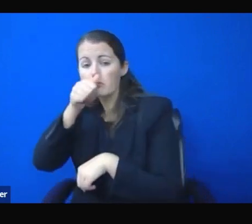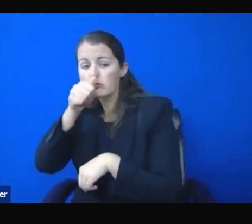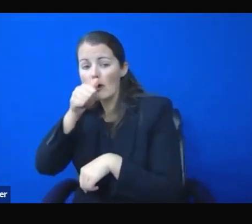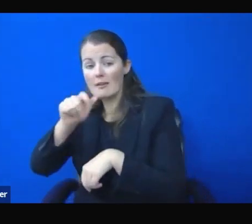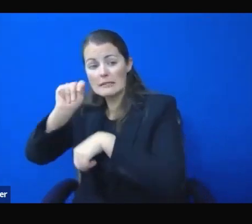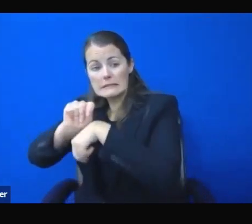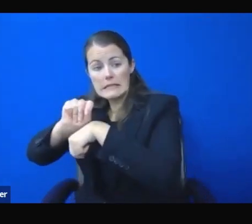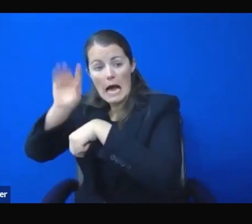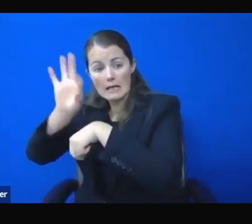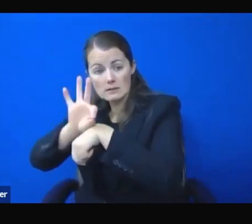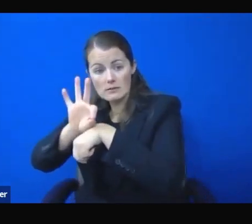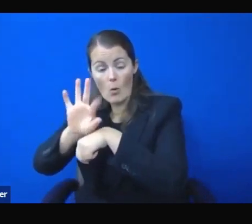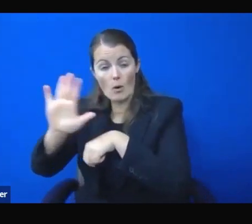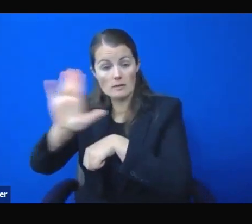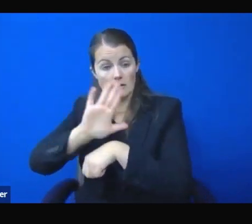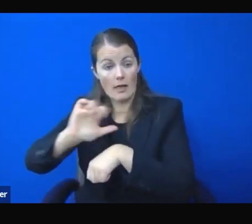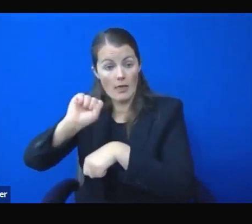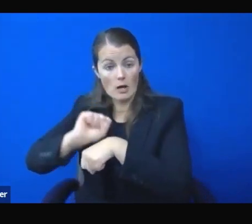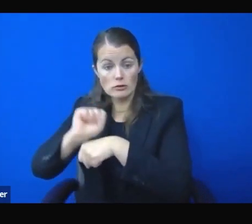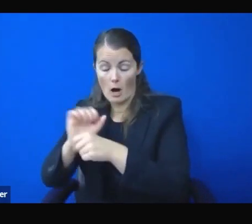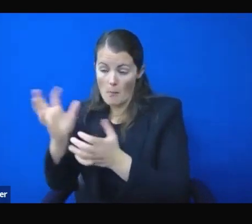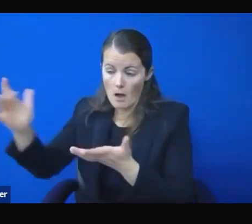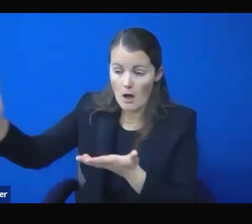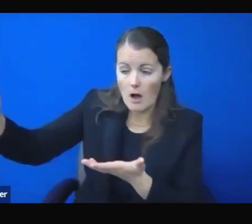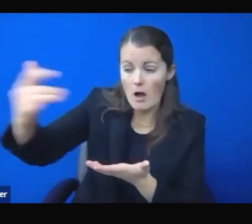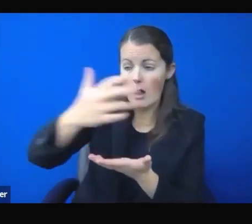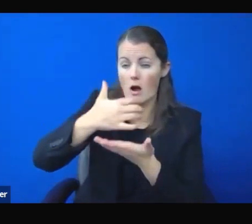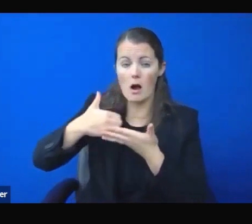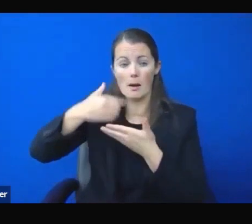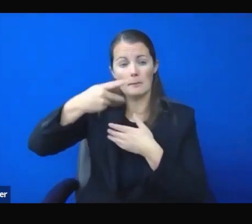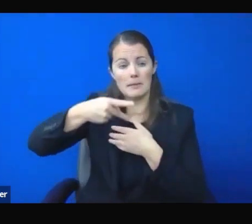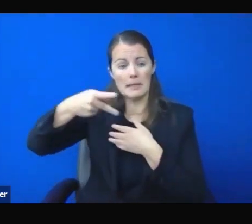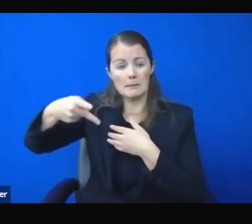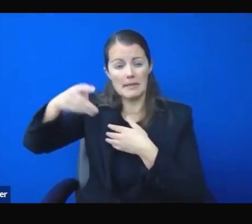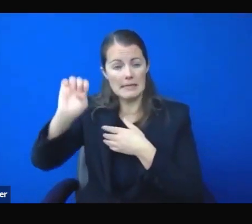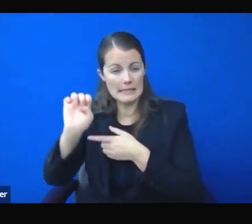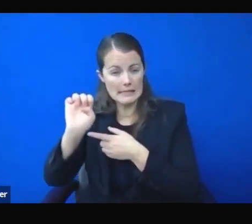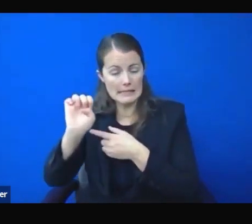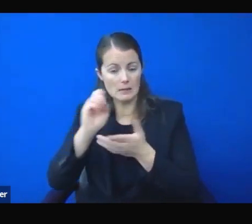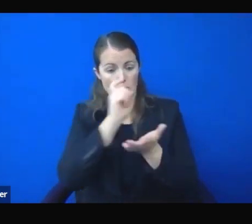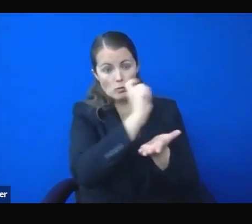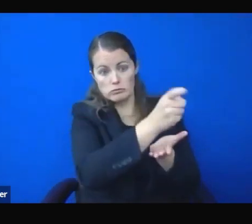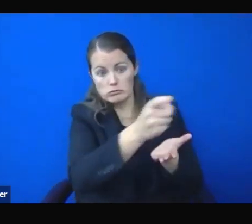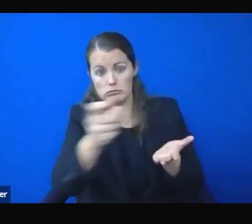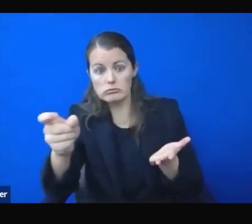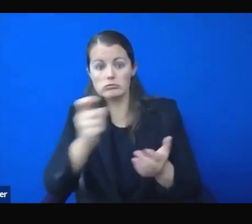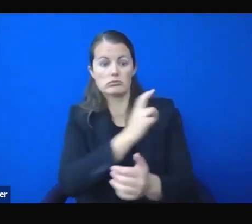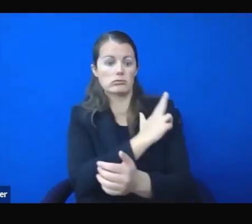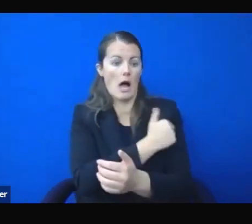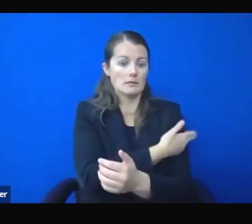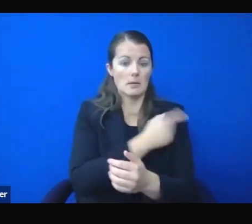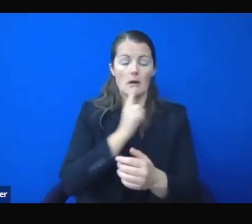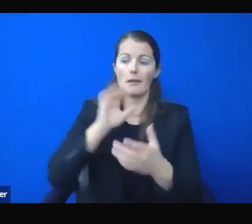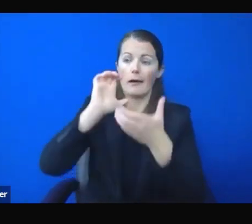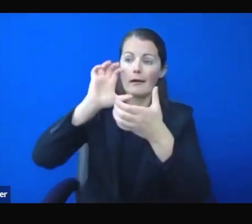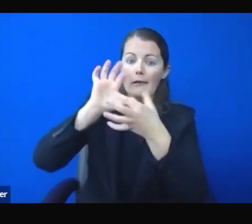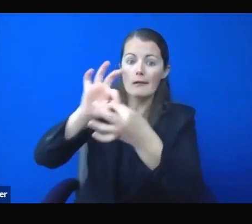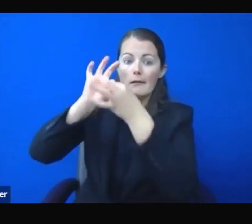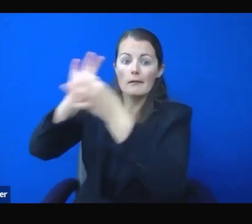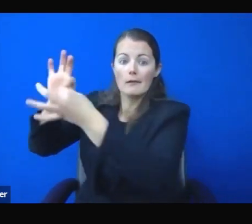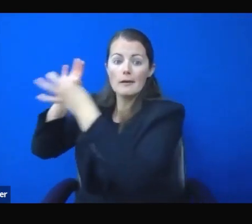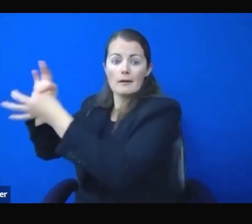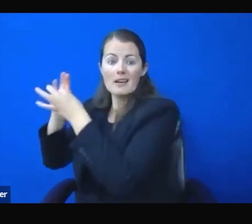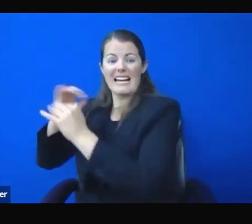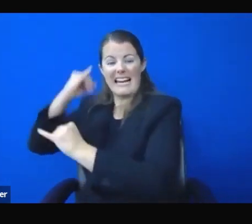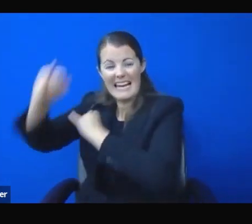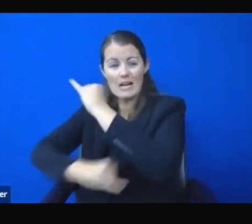gloves, gowns, and tests. Using their international relationships and supply chain. Because we weren't getting